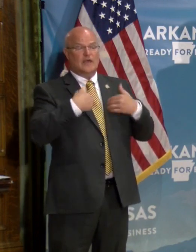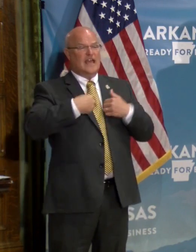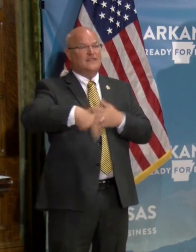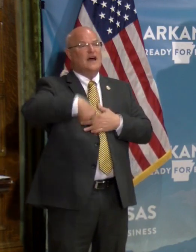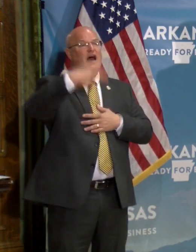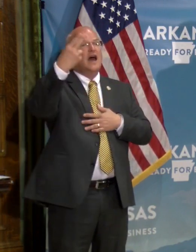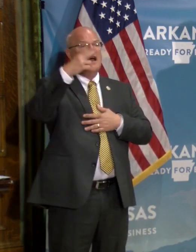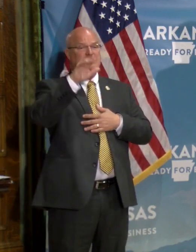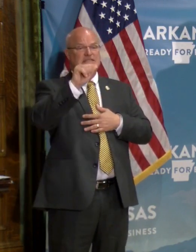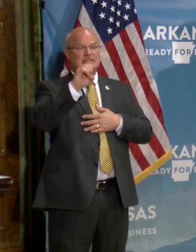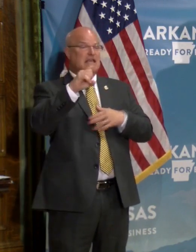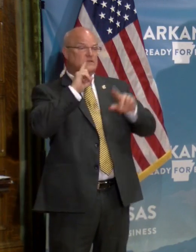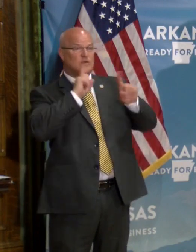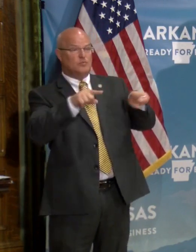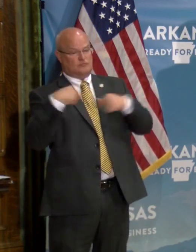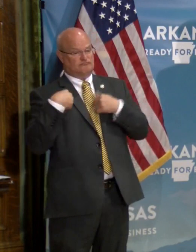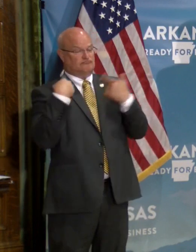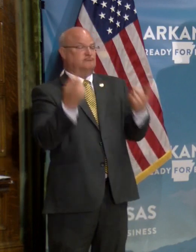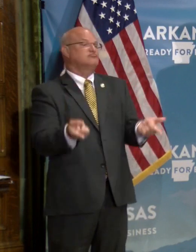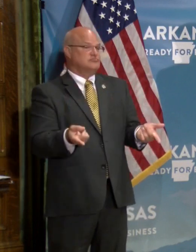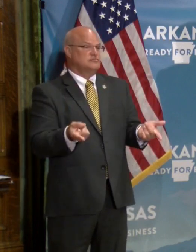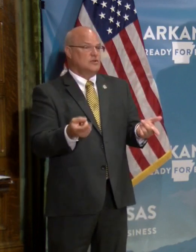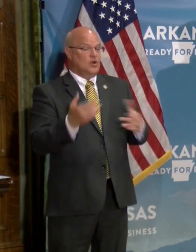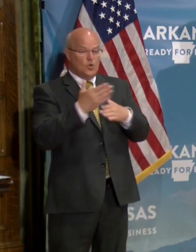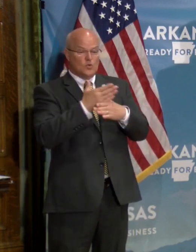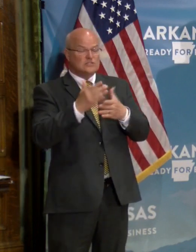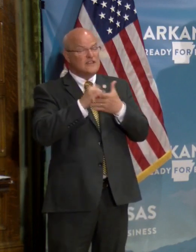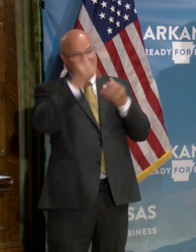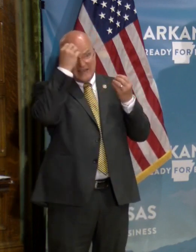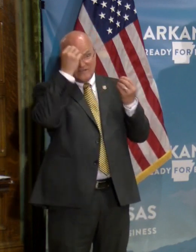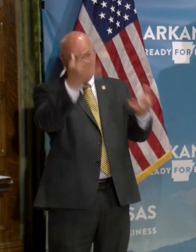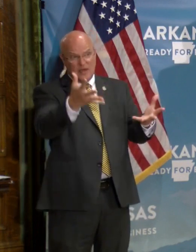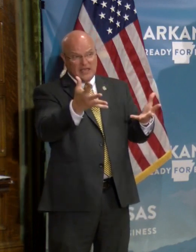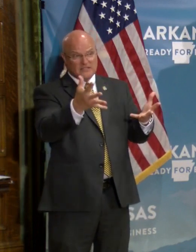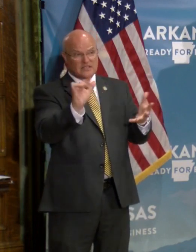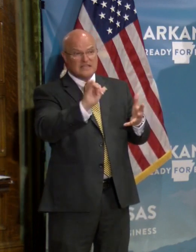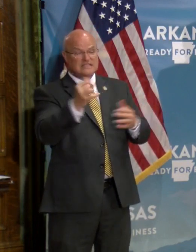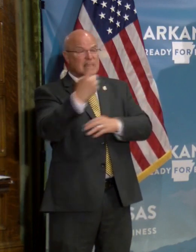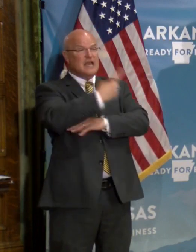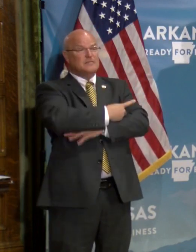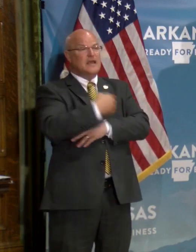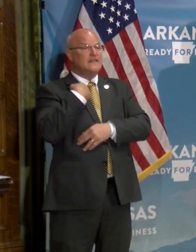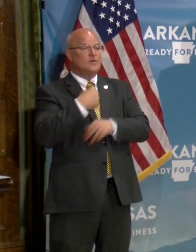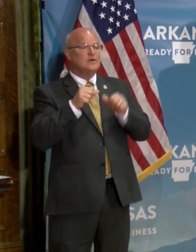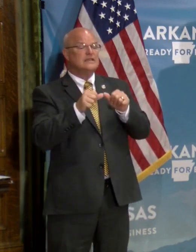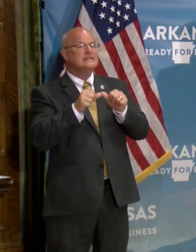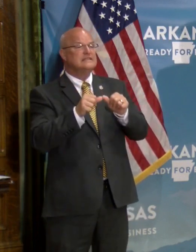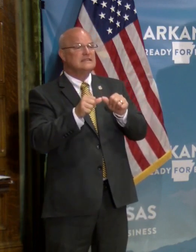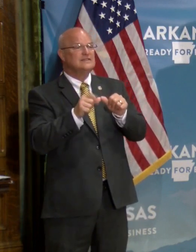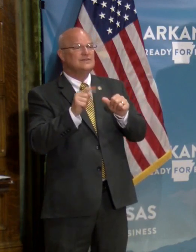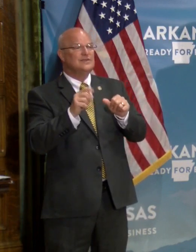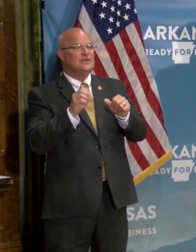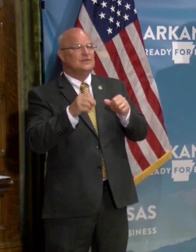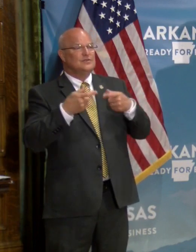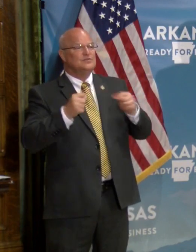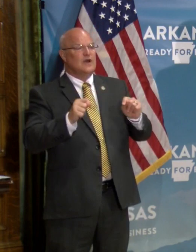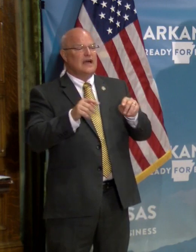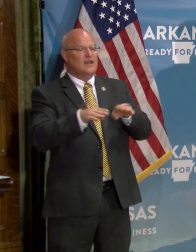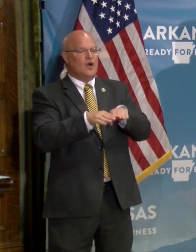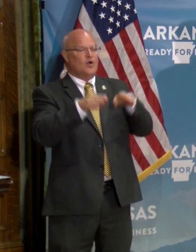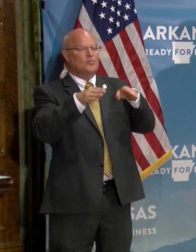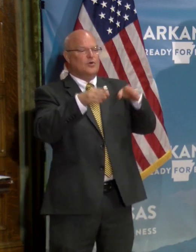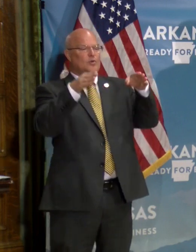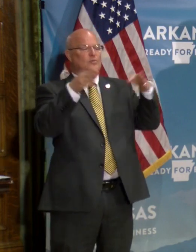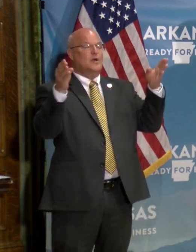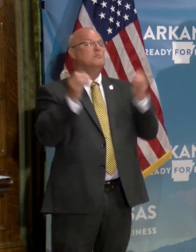the highest case report that we've had. We share that information on the same day that we continue to try to lift some